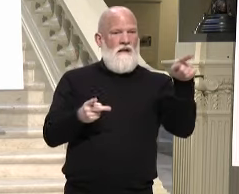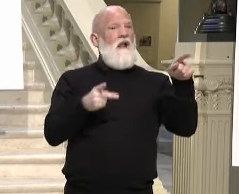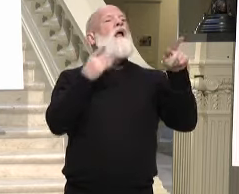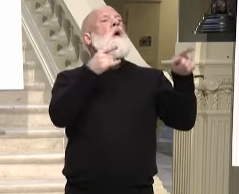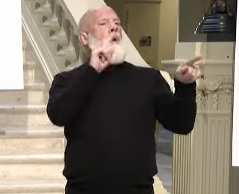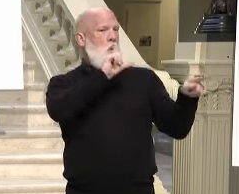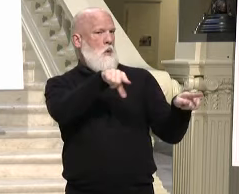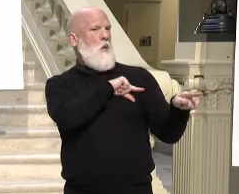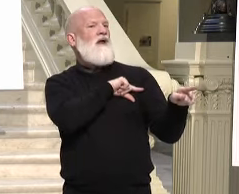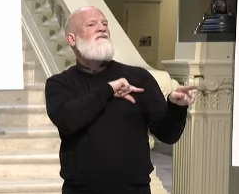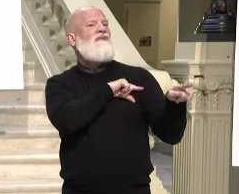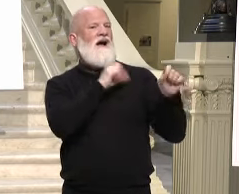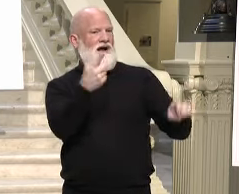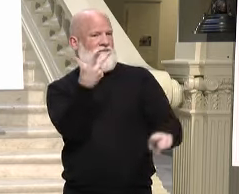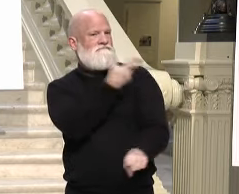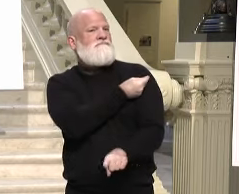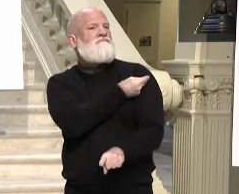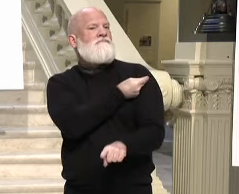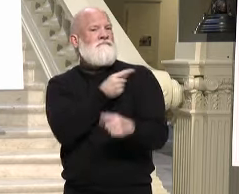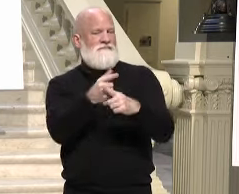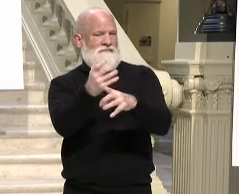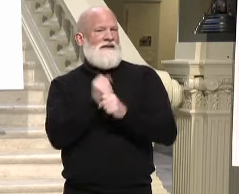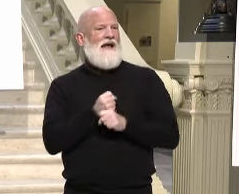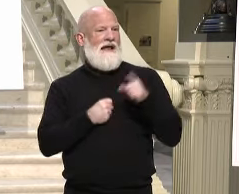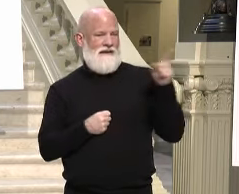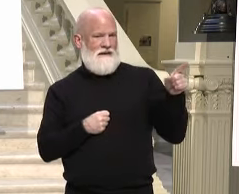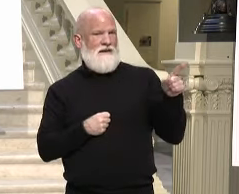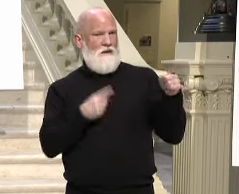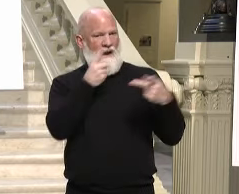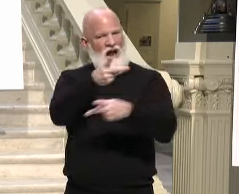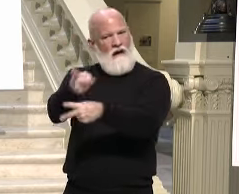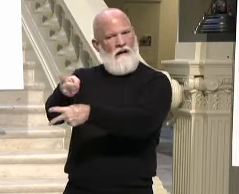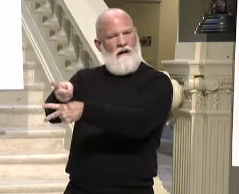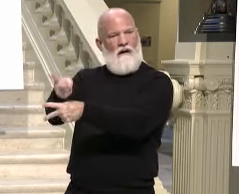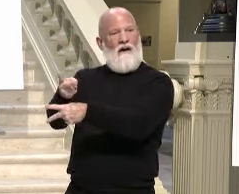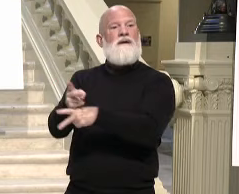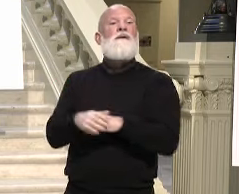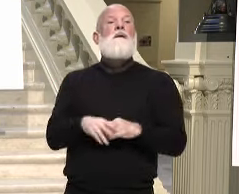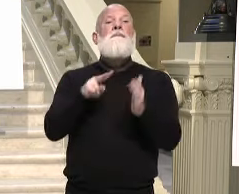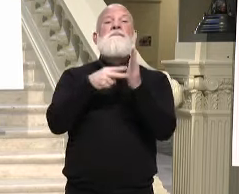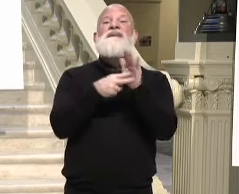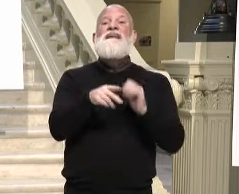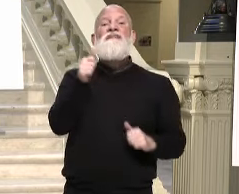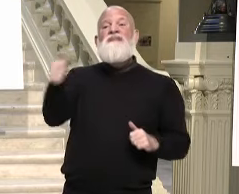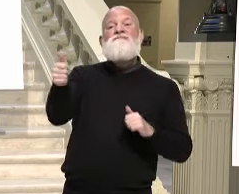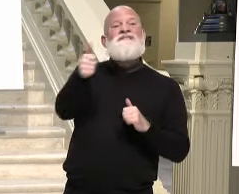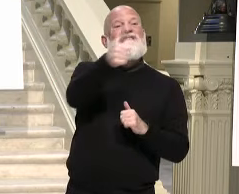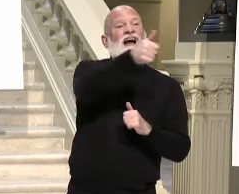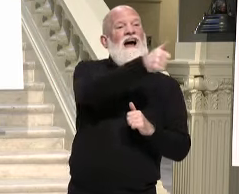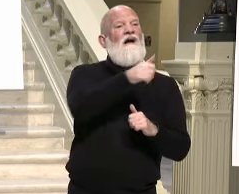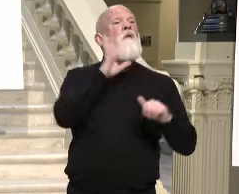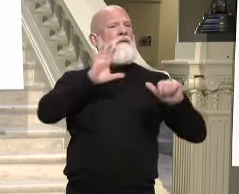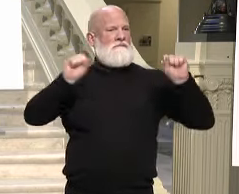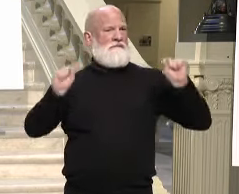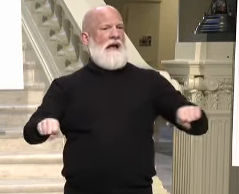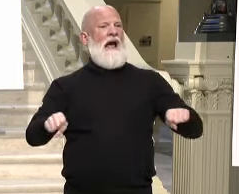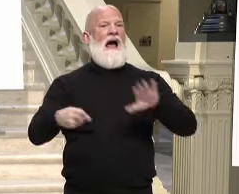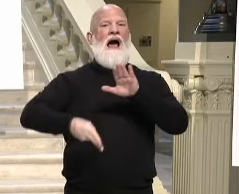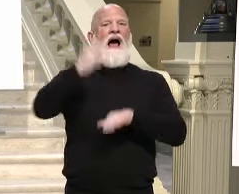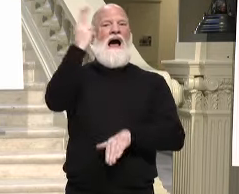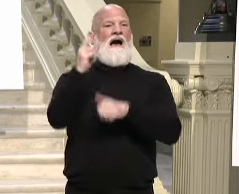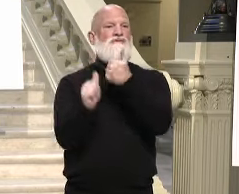are in many cases serving as a caregiver to these children who themselves are at high risk for COVID. And because the vaccine